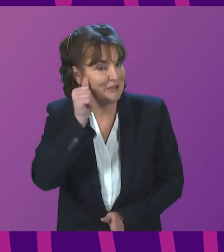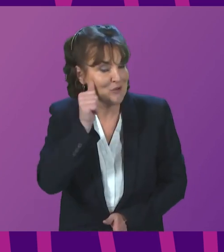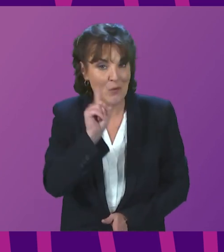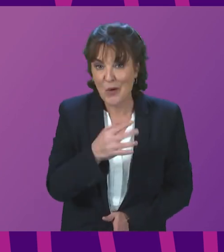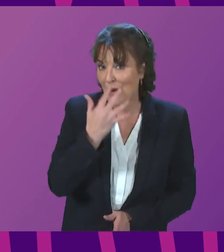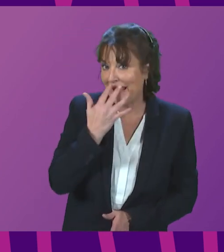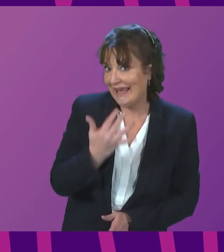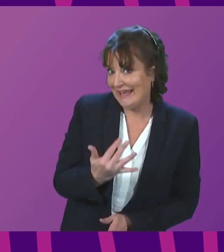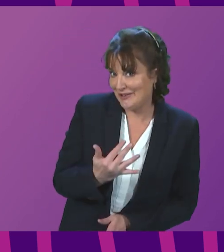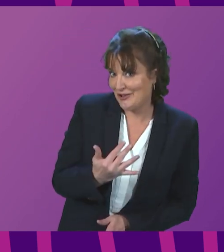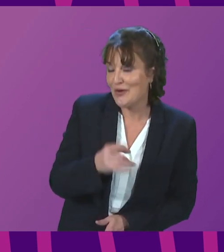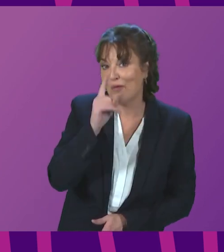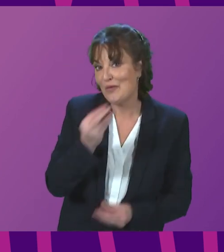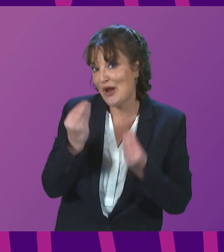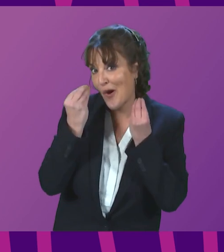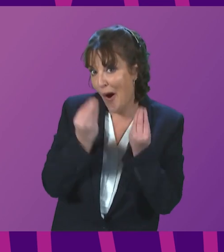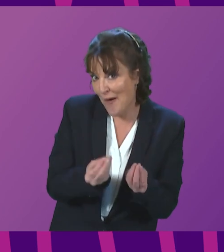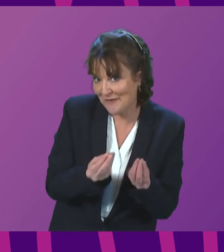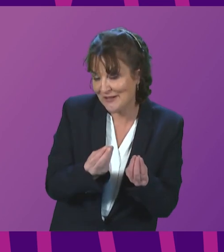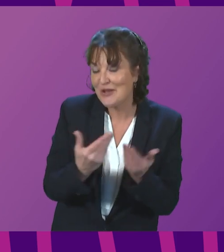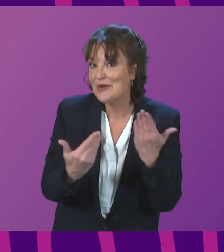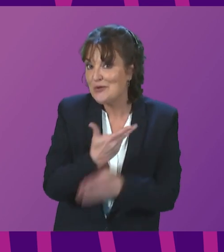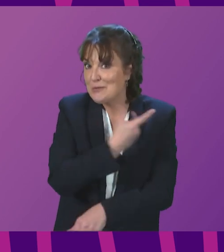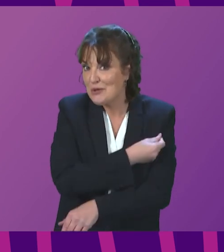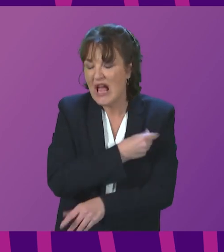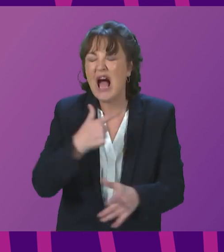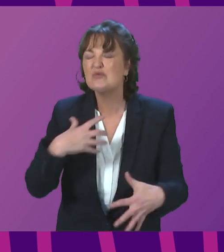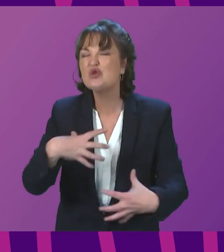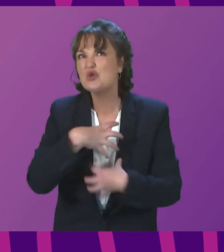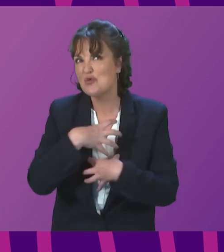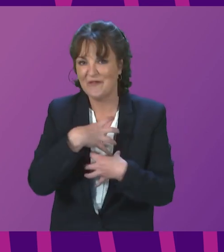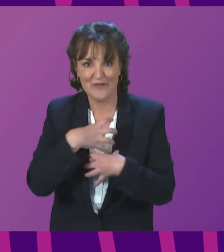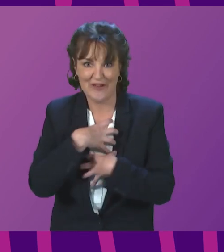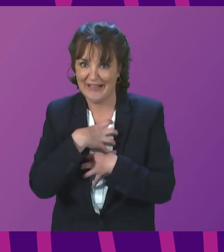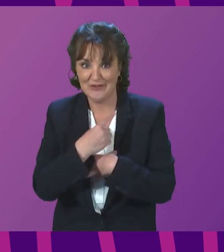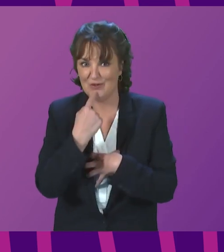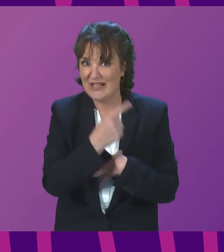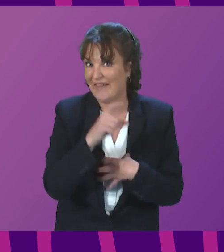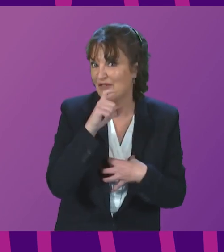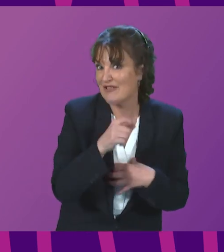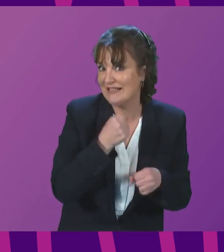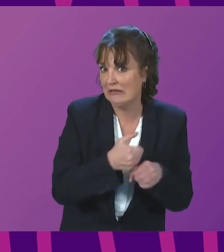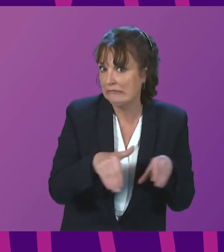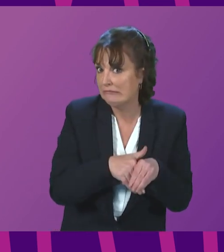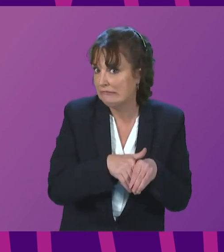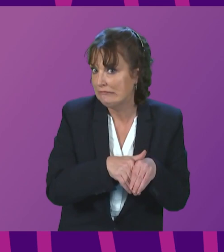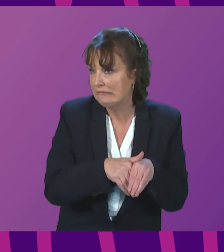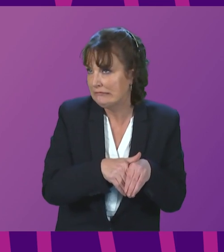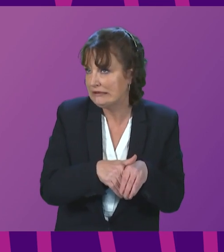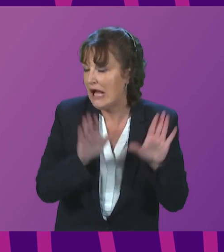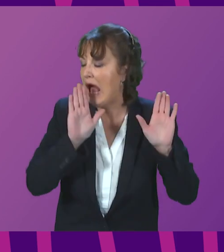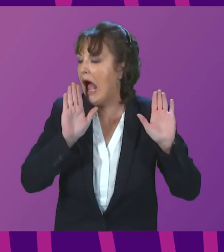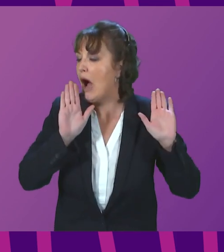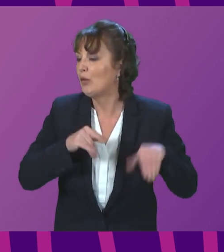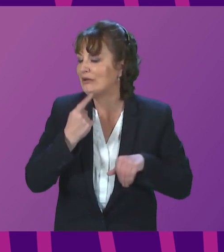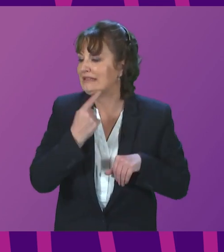right now, I'm too scared to suggest whether or not Christine Graham is likely to be included in these groups. So I think I'll err